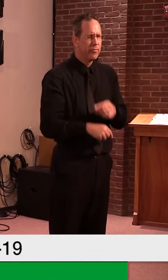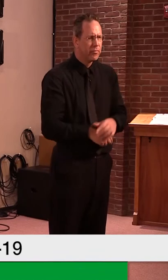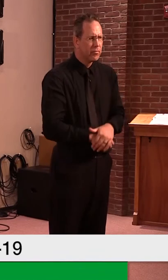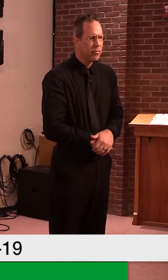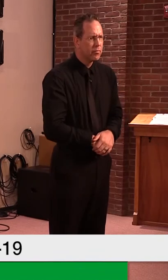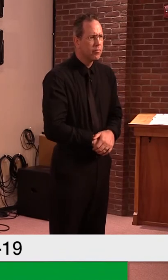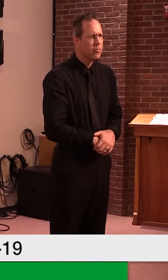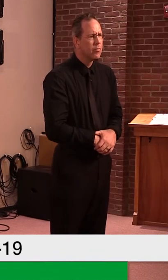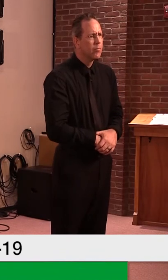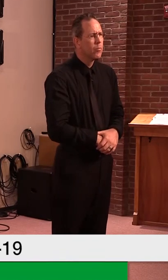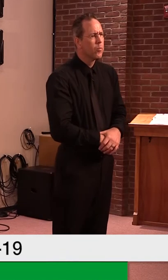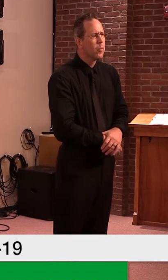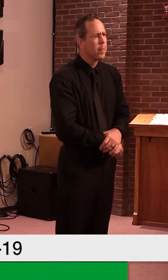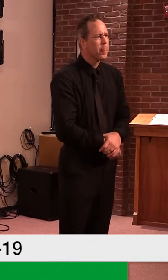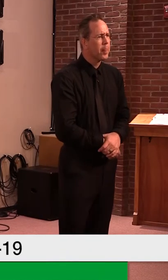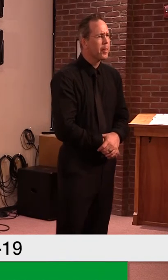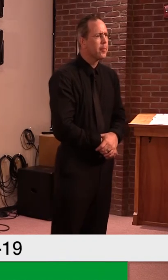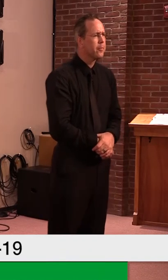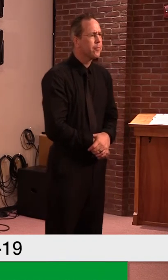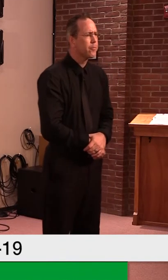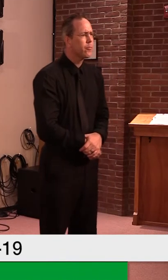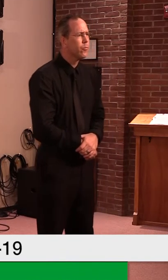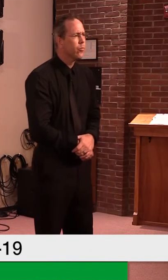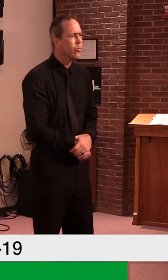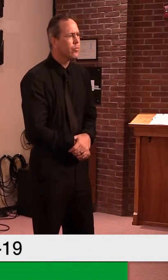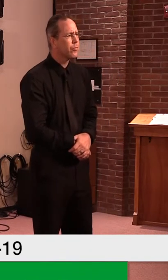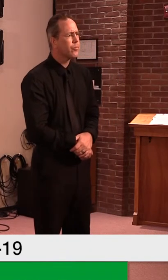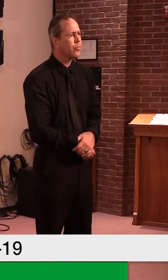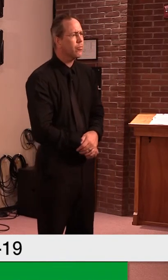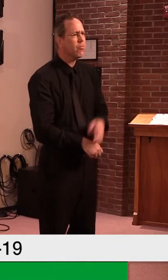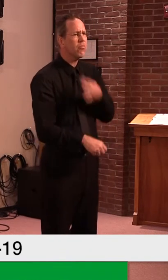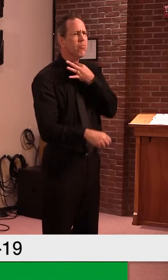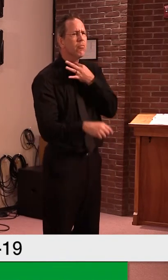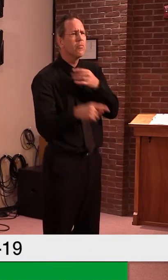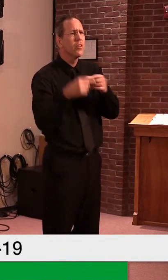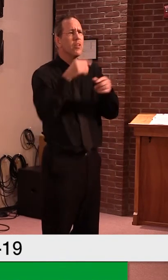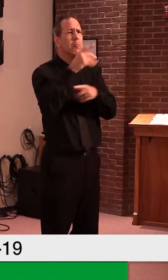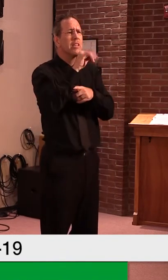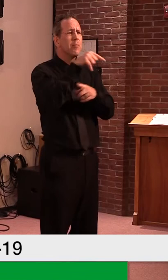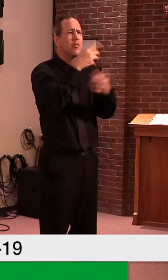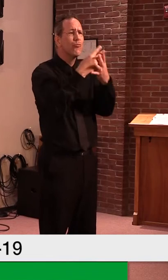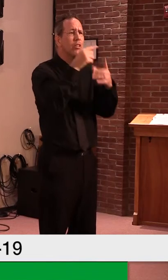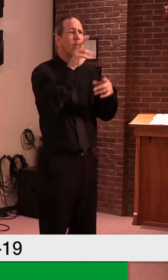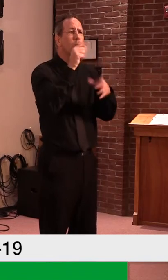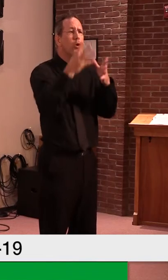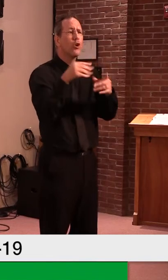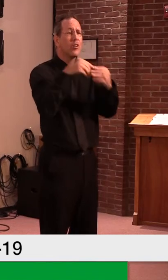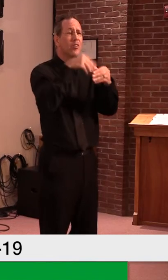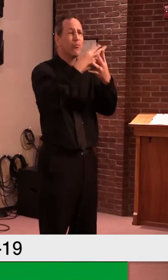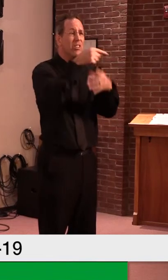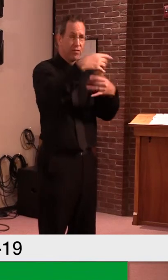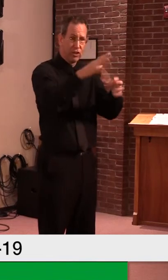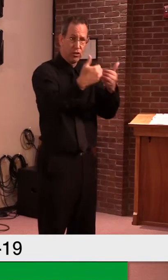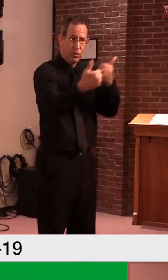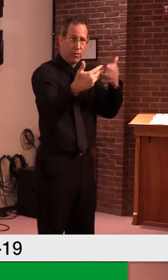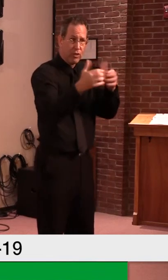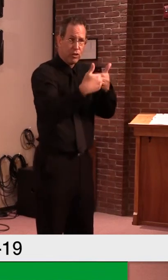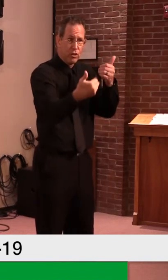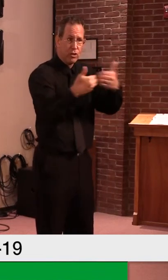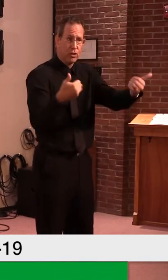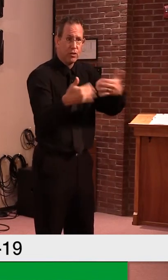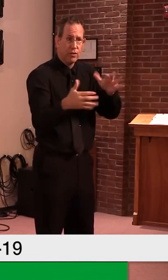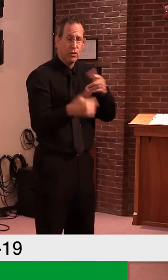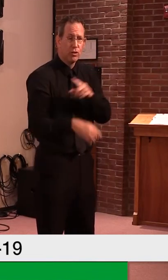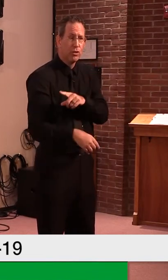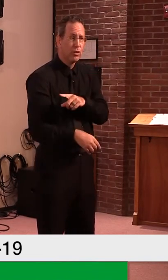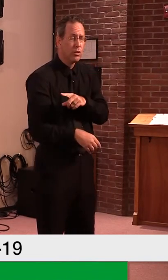are segregated from the rest of the population. My understanding, Kevin, they are segregated from the rest of